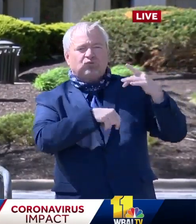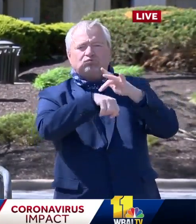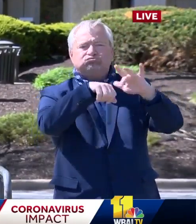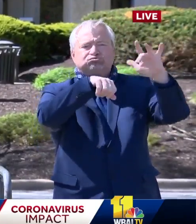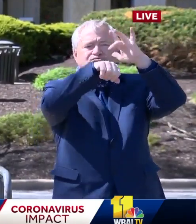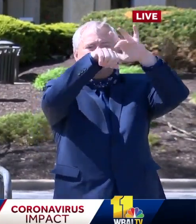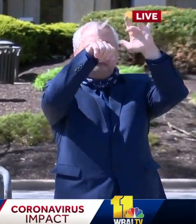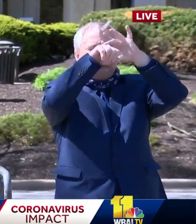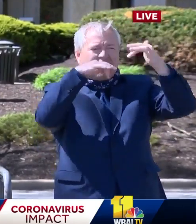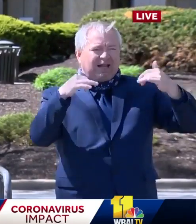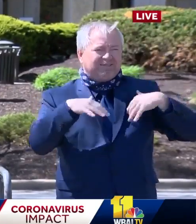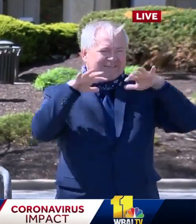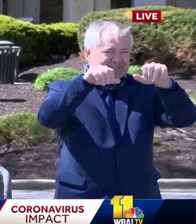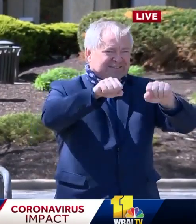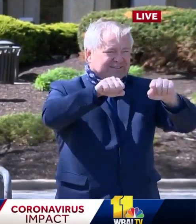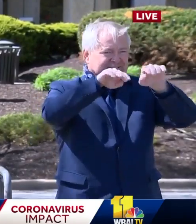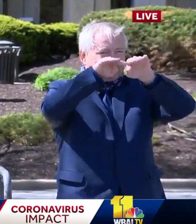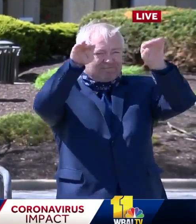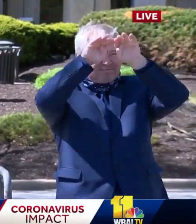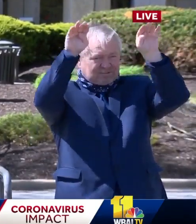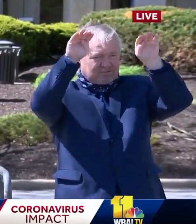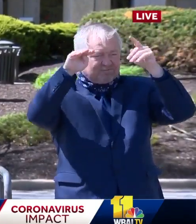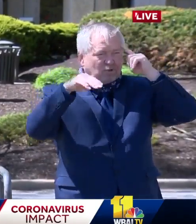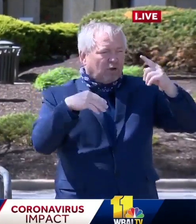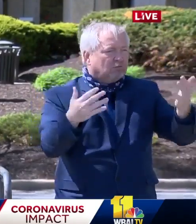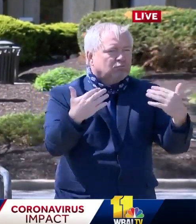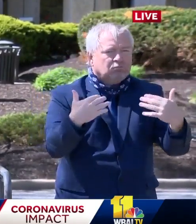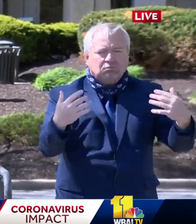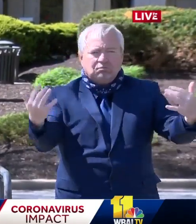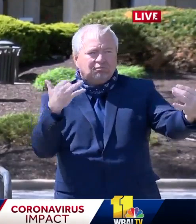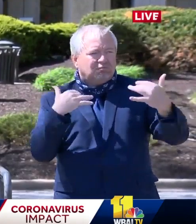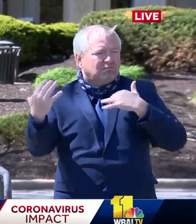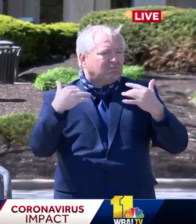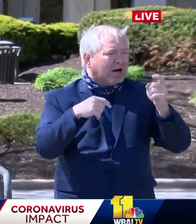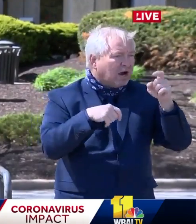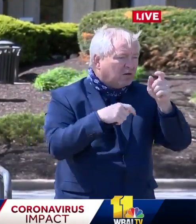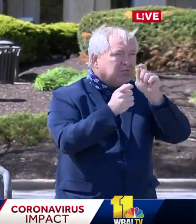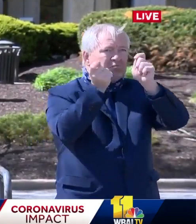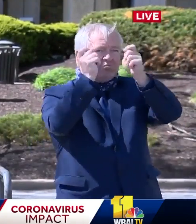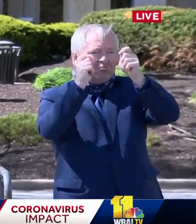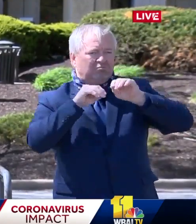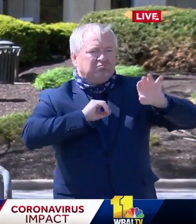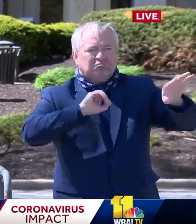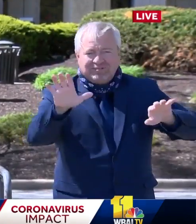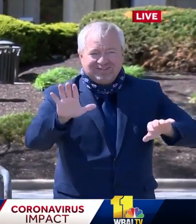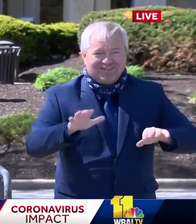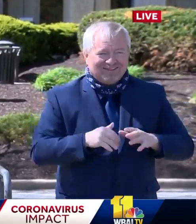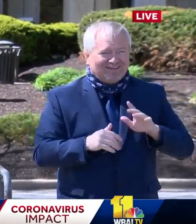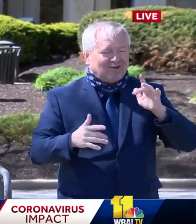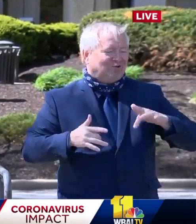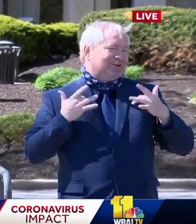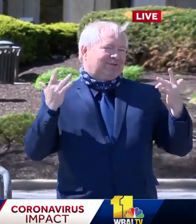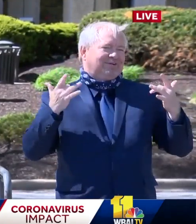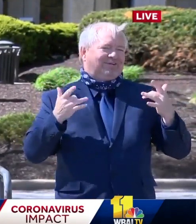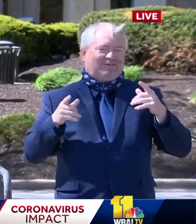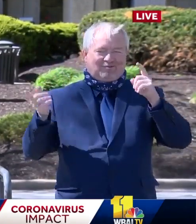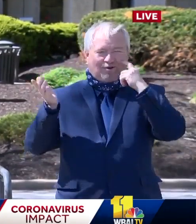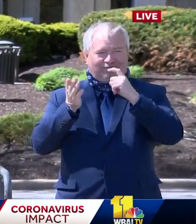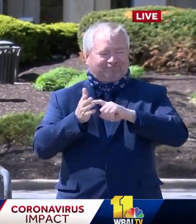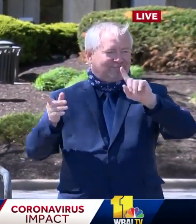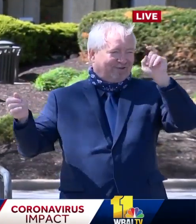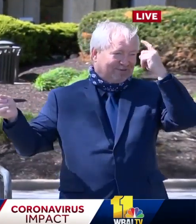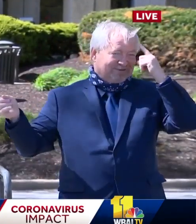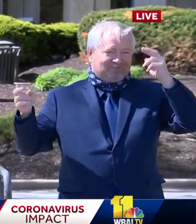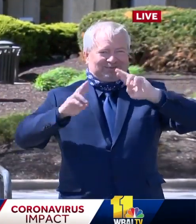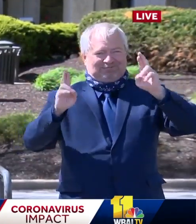of our existing medical facilities as we continue this fight. And I'm glad that the governor saw what we did. And that is that this hospital presents